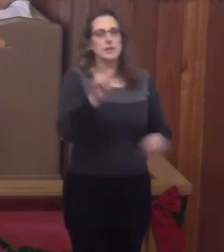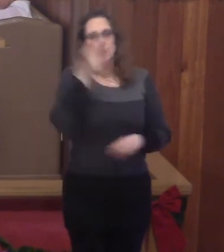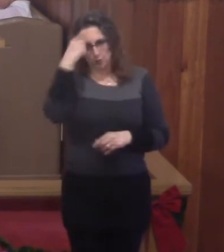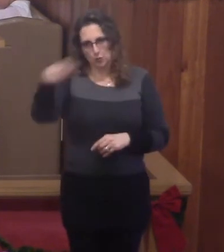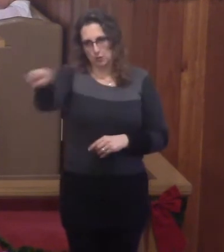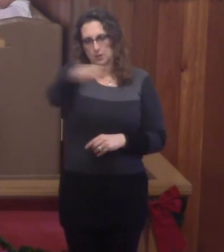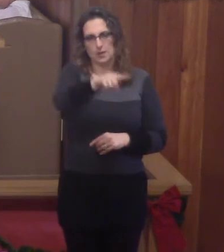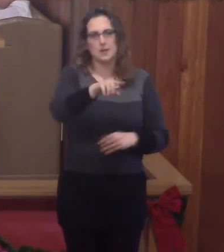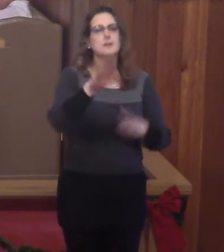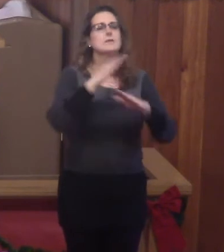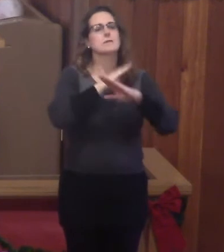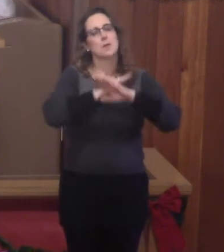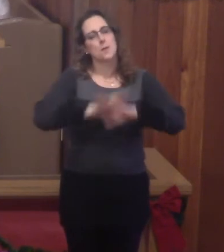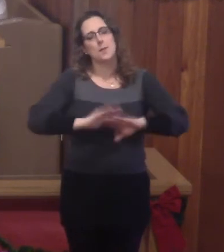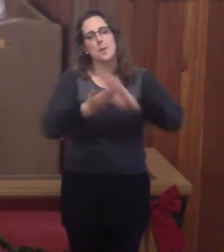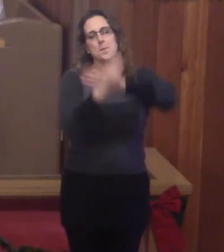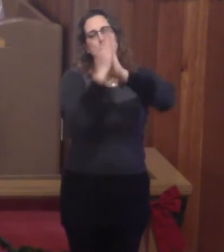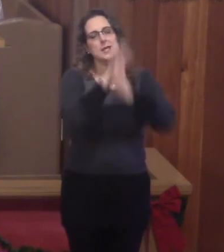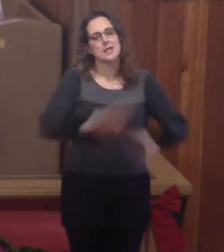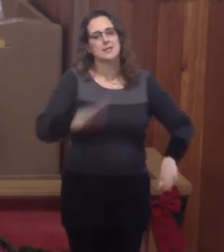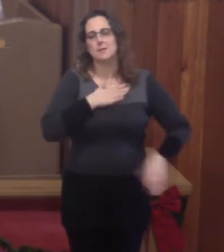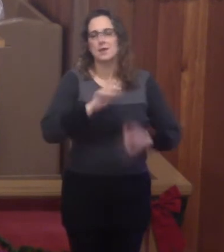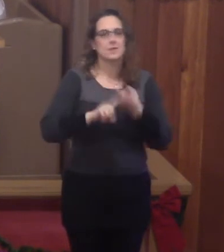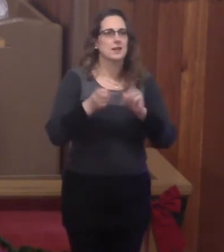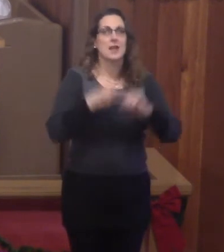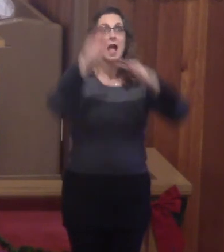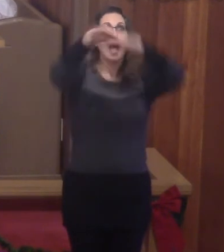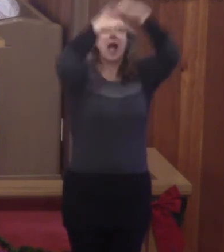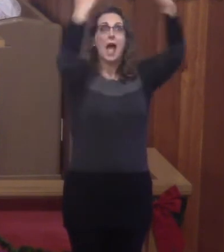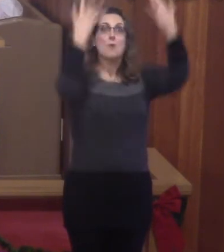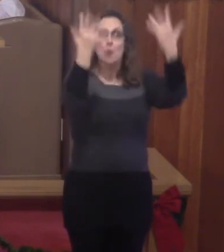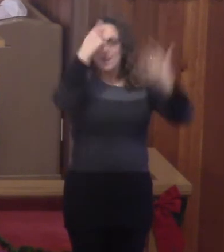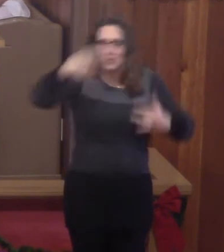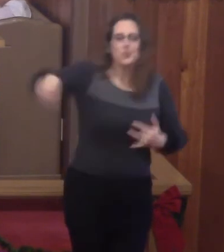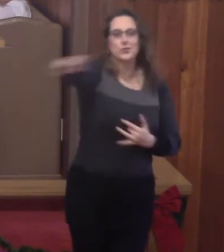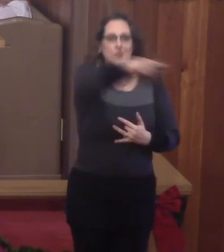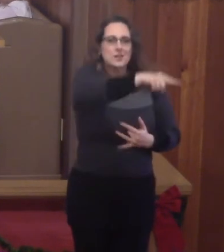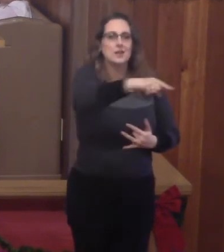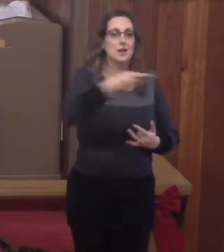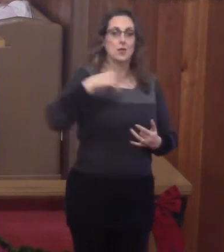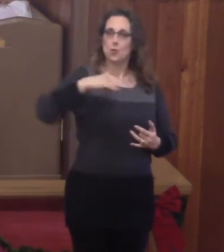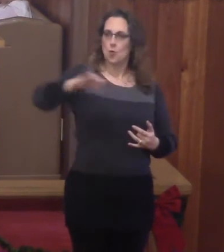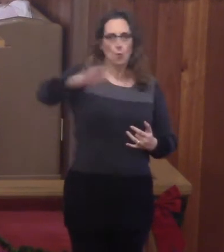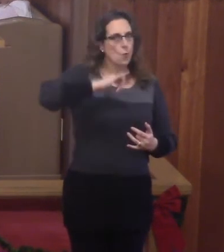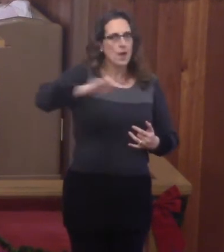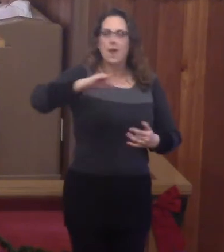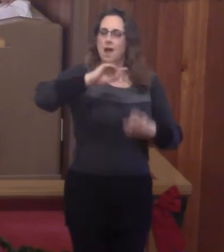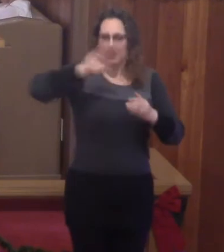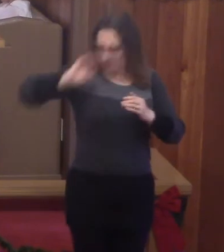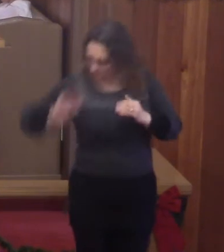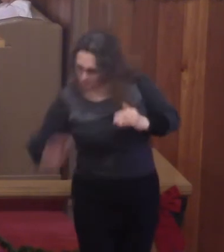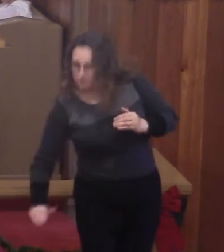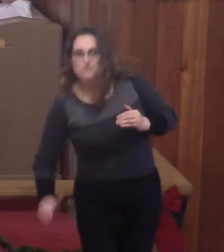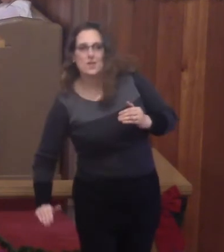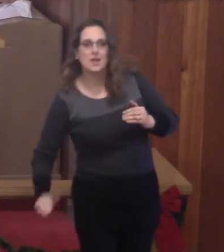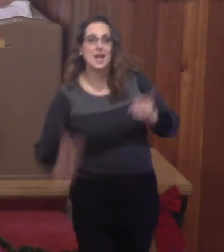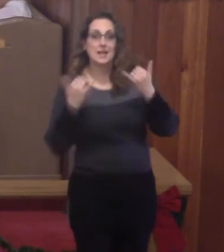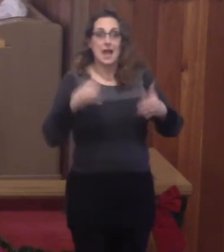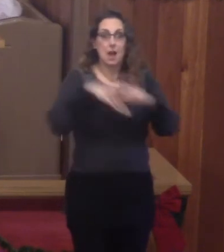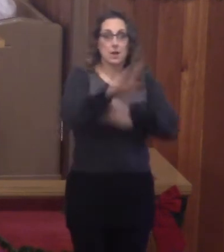So be at peace, my friends. Heaven awaits you. For you and I are the least. And therefore, in Christ, we are the greatest.